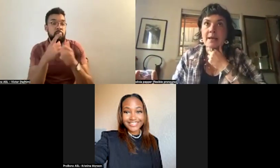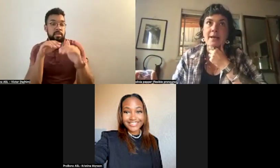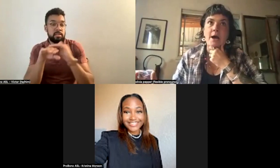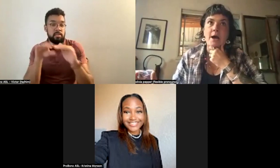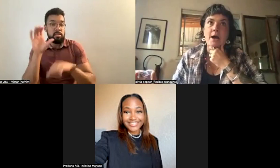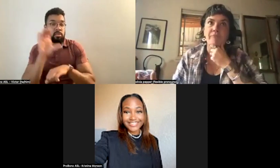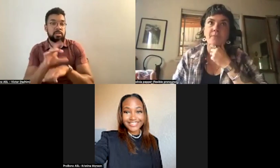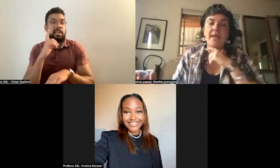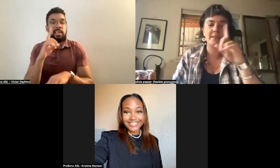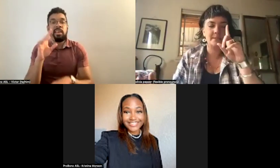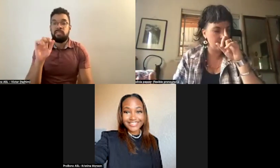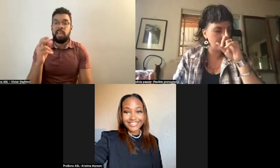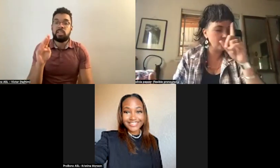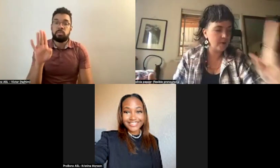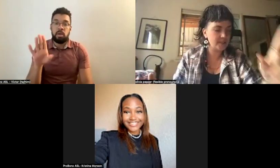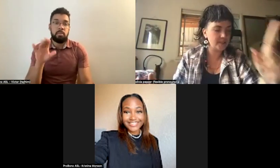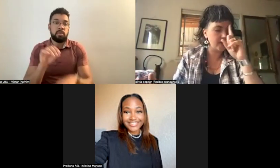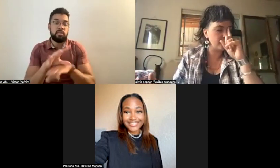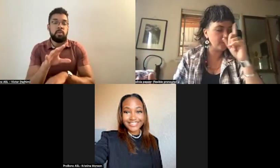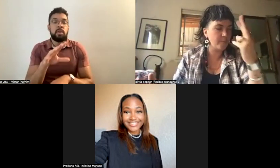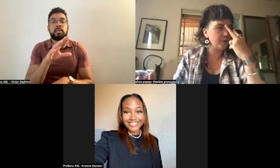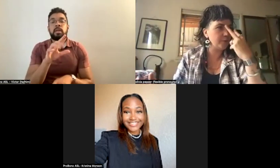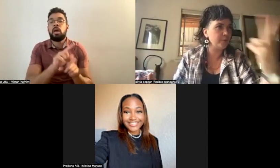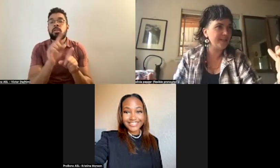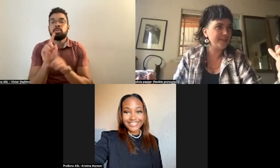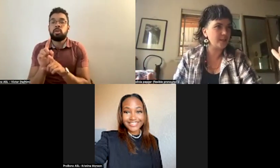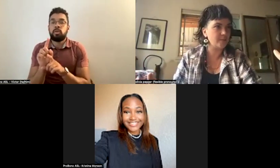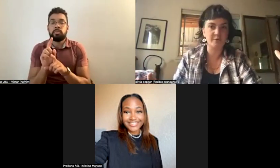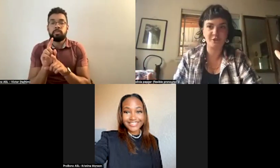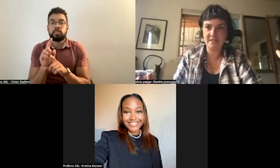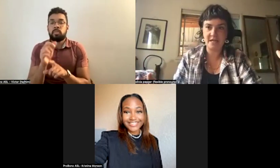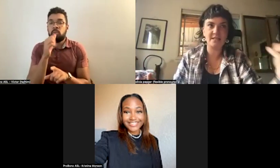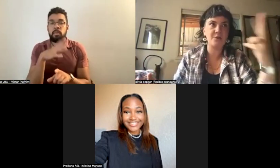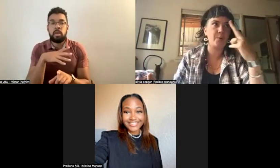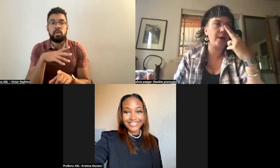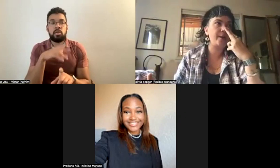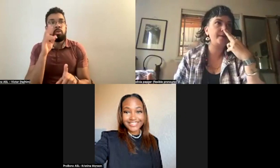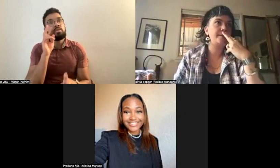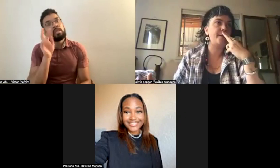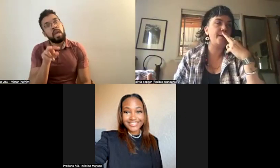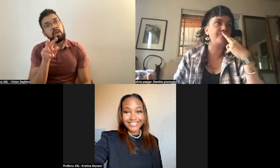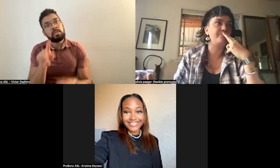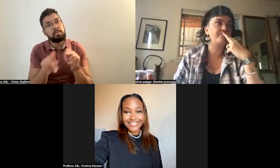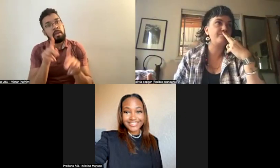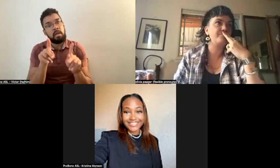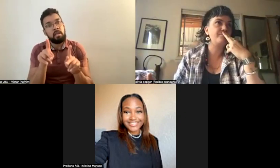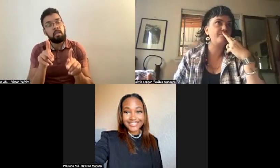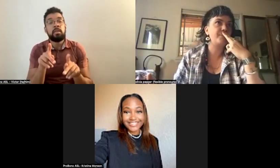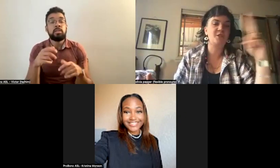it. Um, and, uh, what is her name? The woman who stares at people. She lives in Hudson, New York. Um,